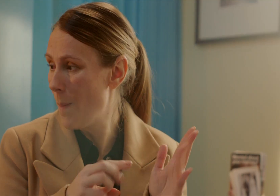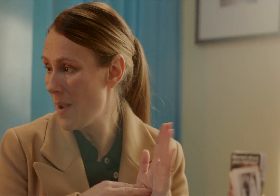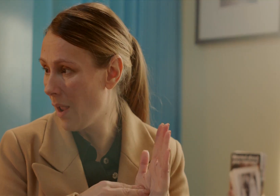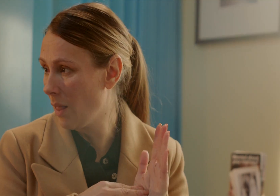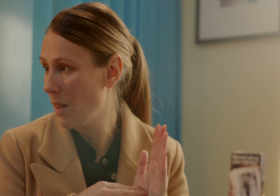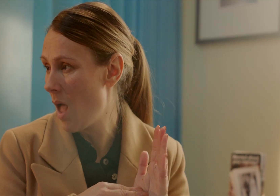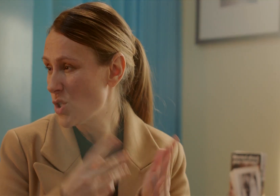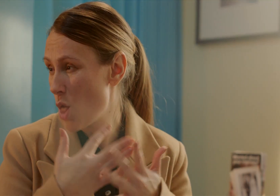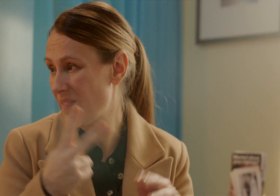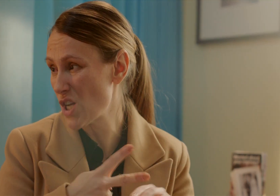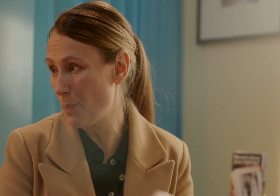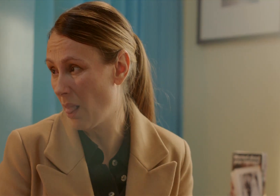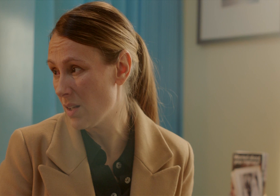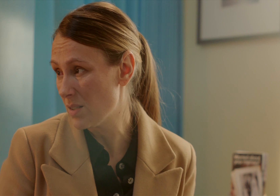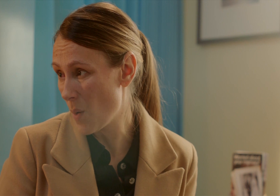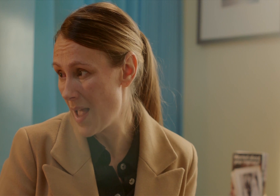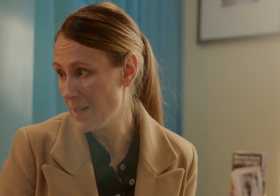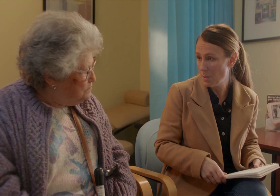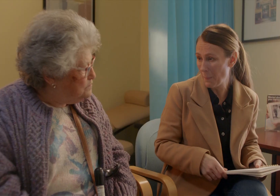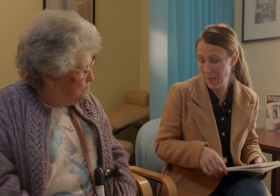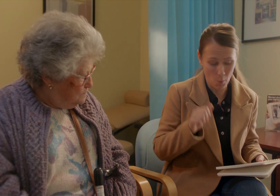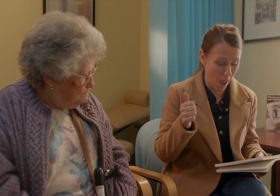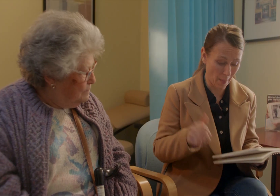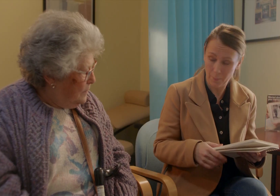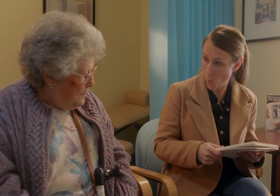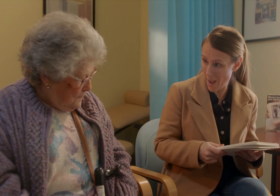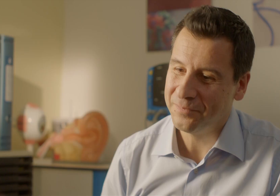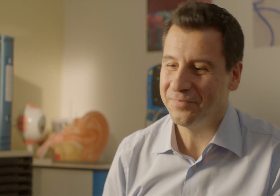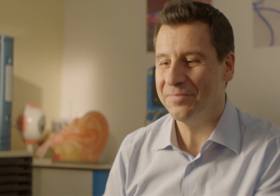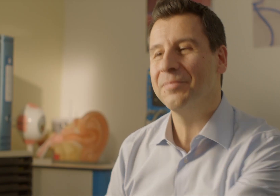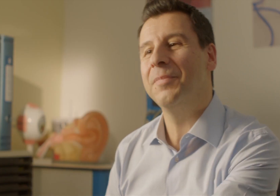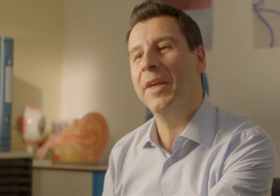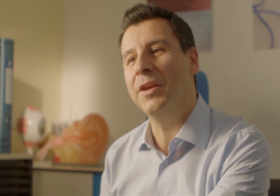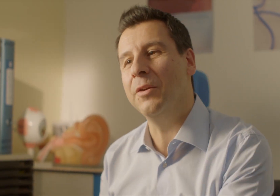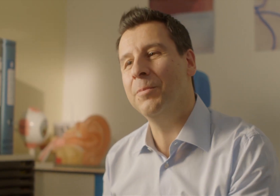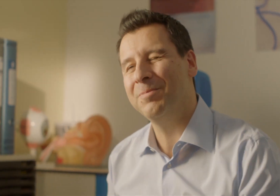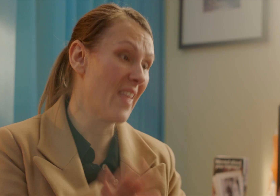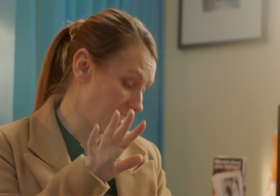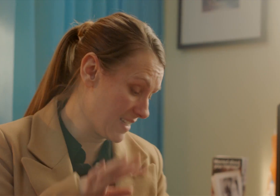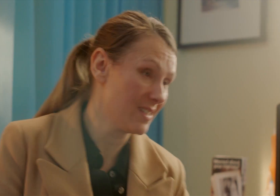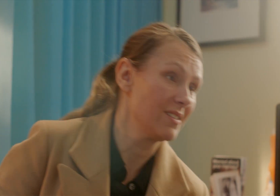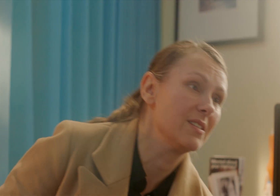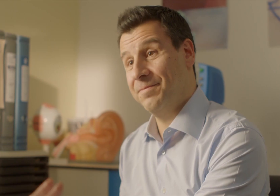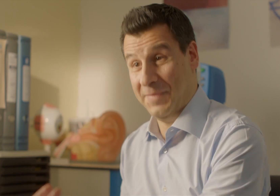I'm sorry. I'm sorry. I'm sorry. I'm sorry.